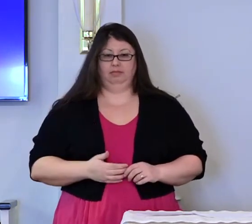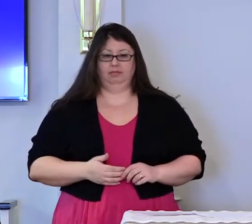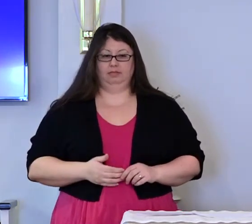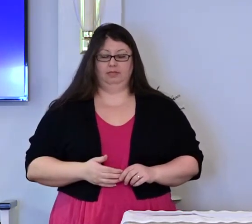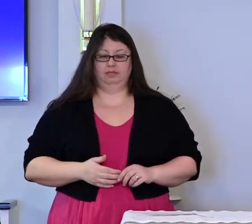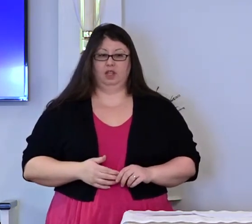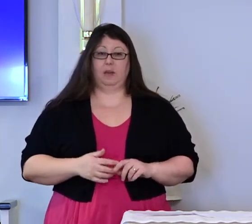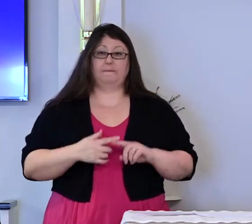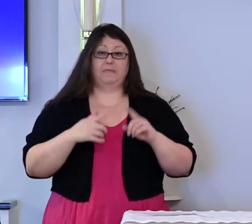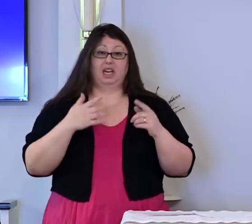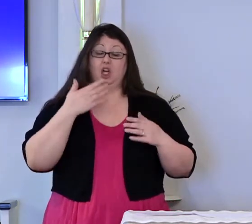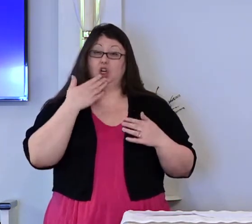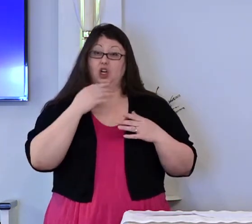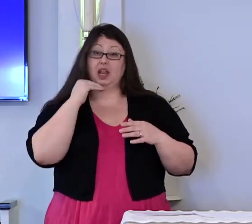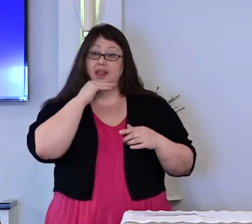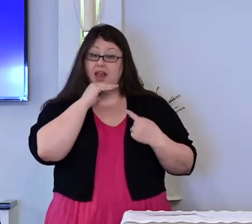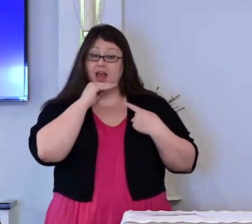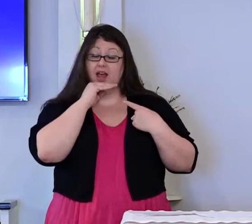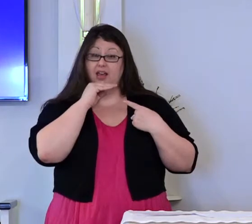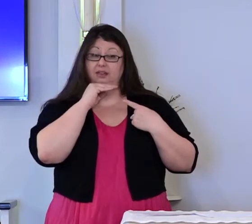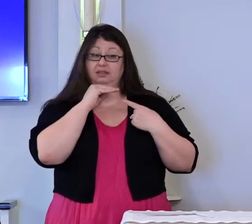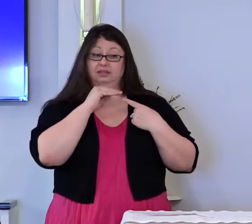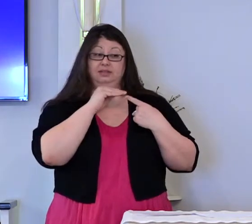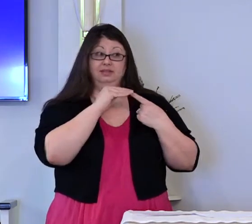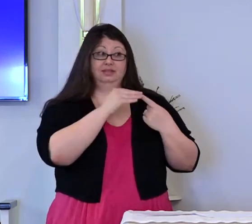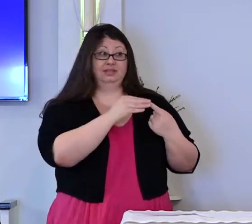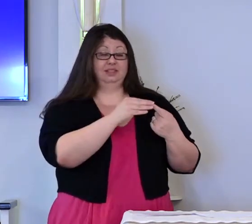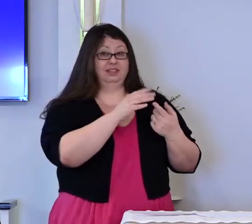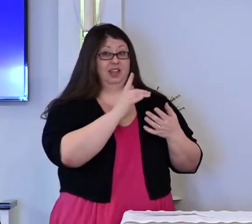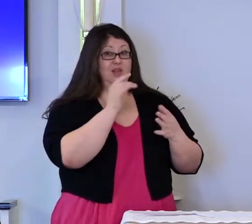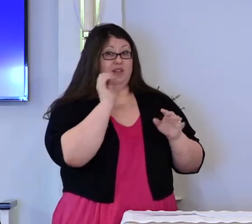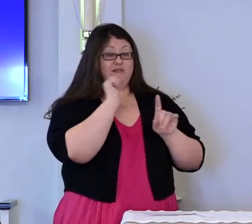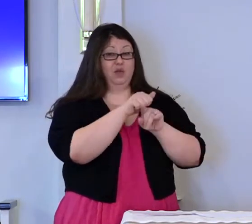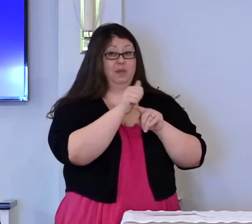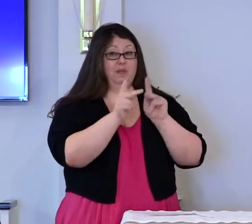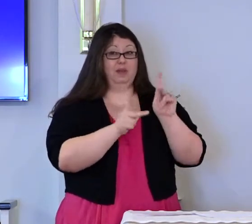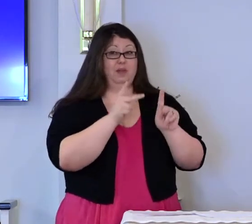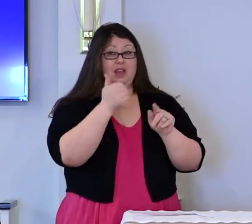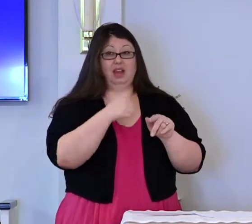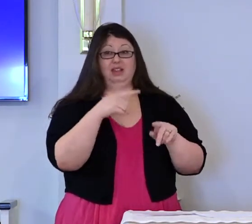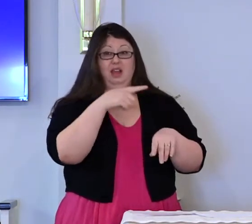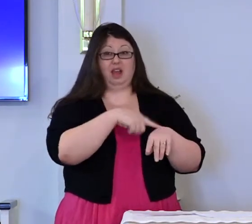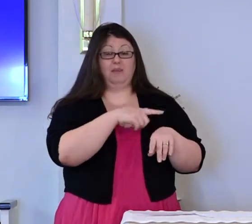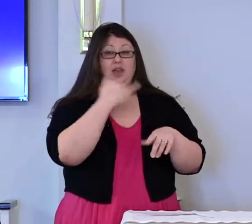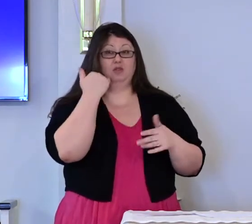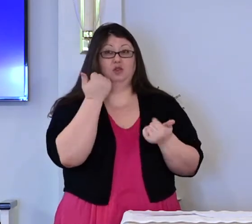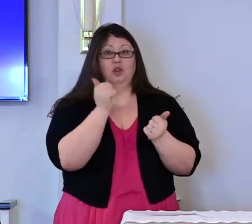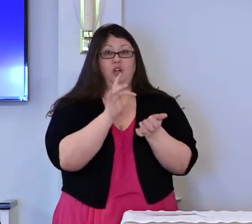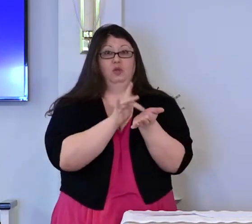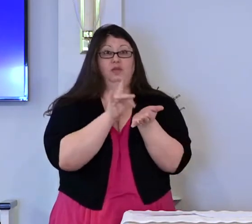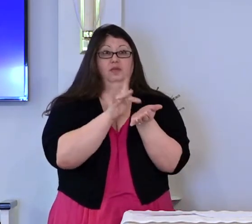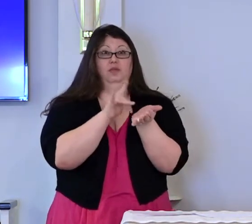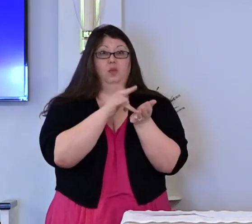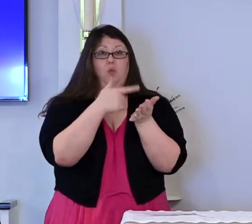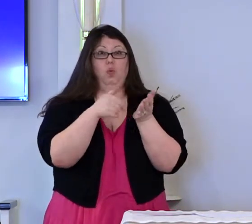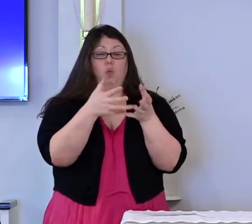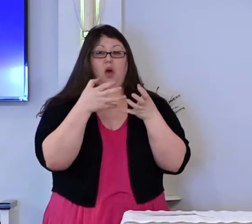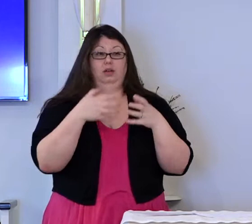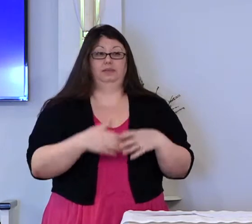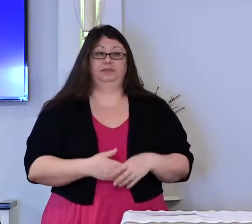But a good lie works any time, doesn't it? If it's going to get us what we want.